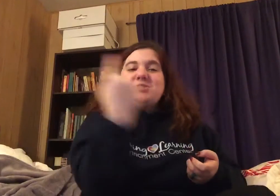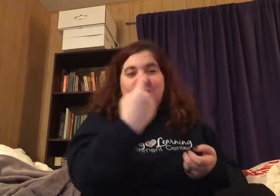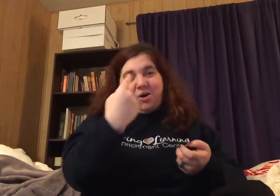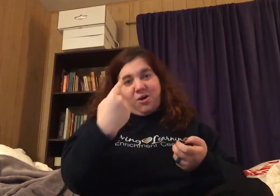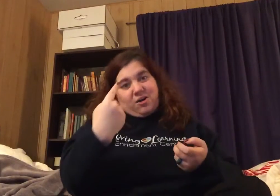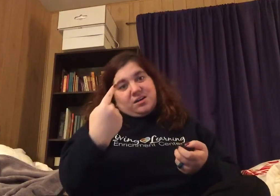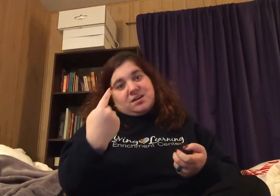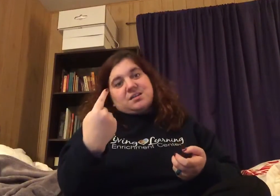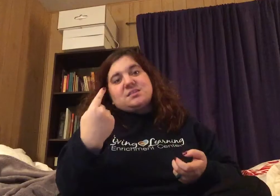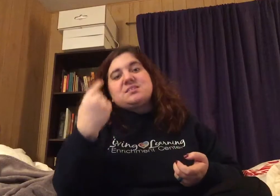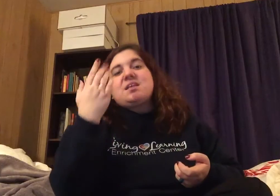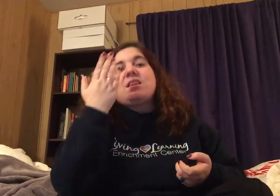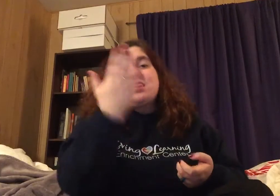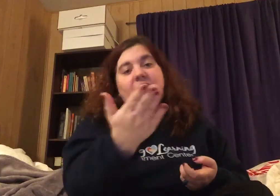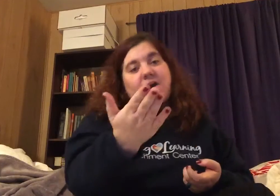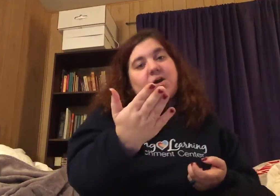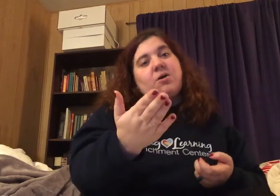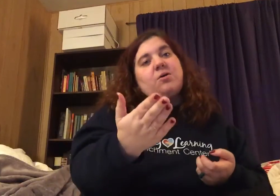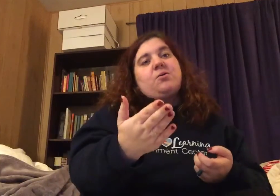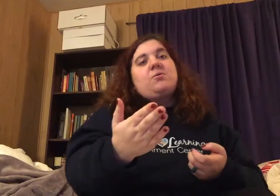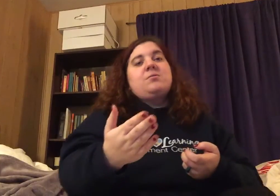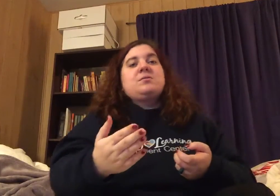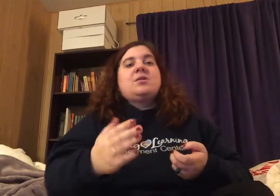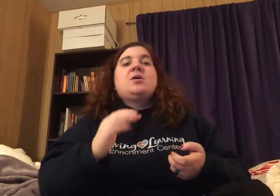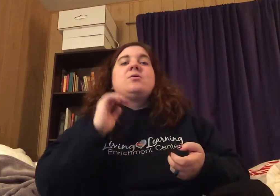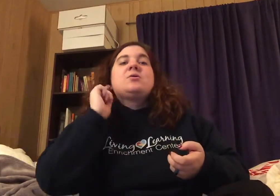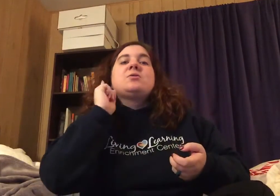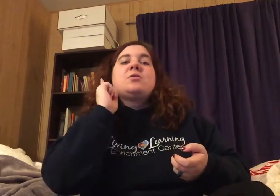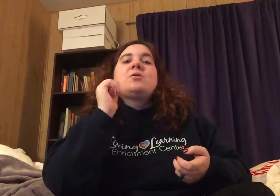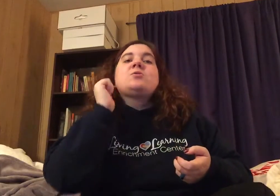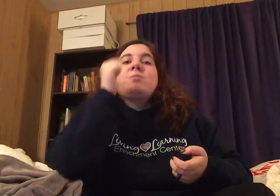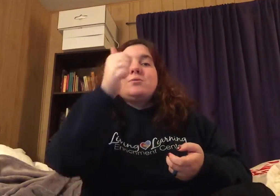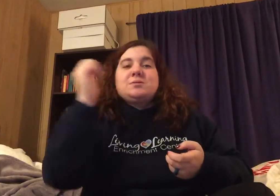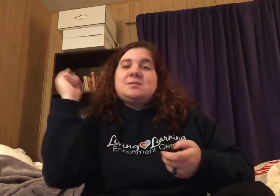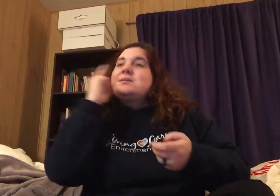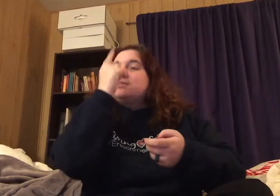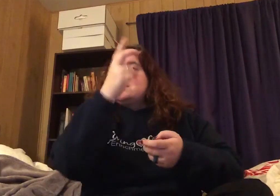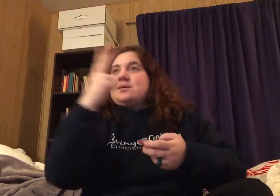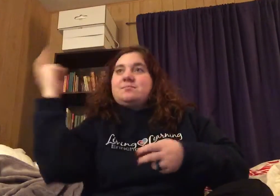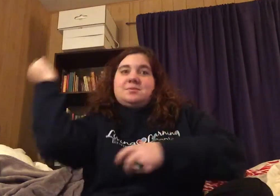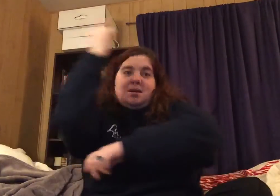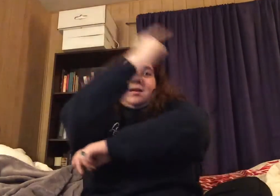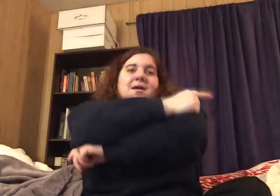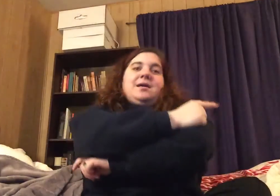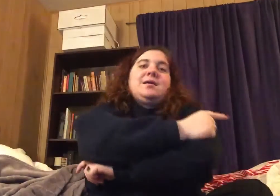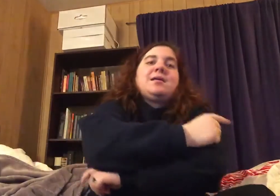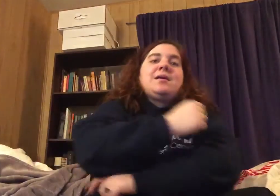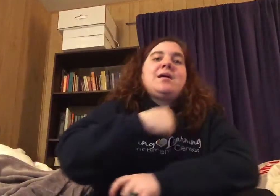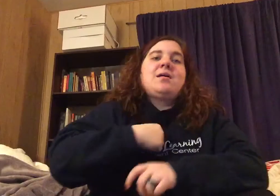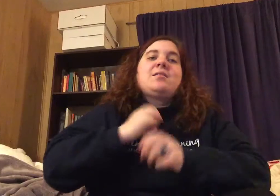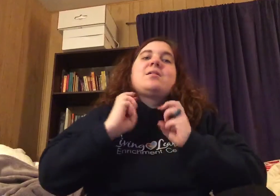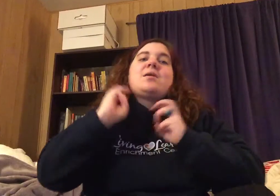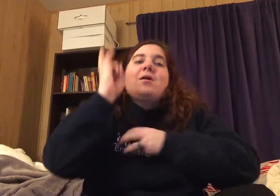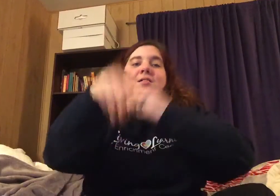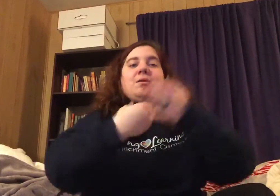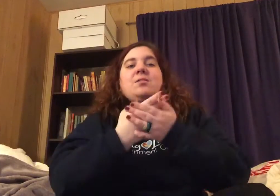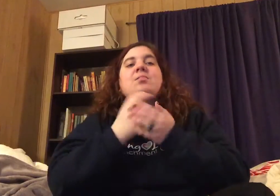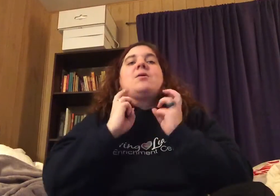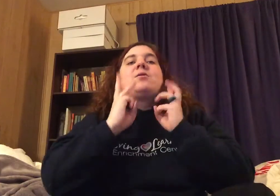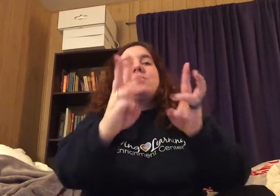yours or love You're so far will see someday You're all along